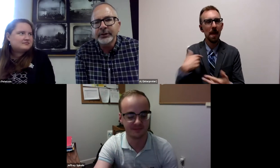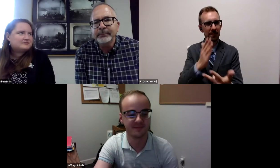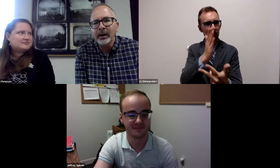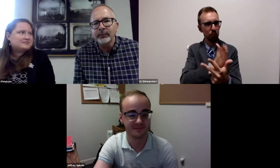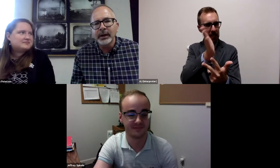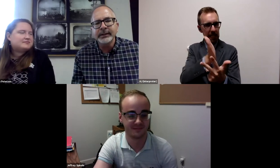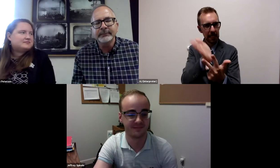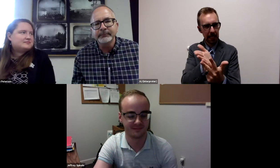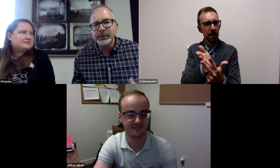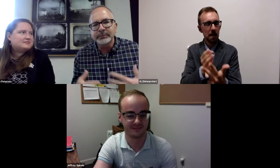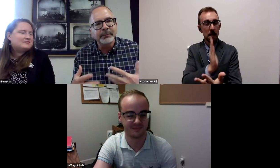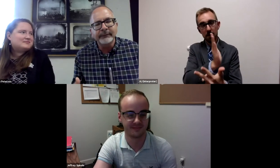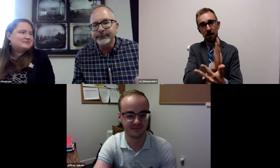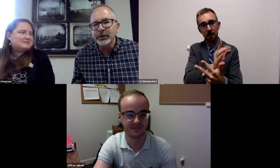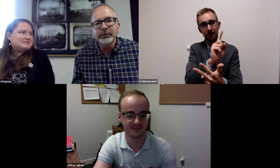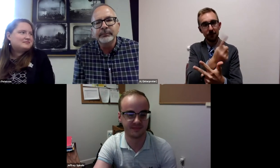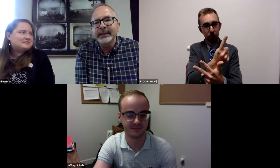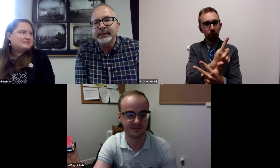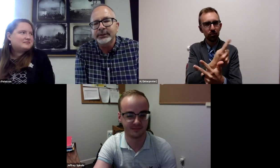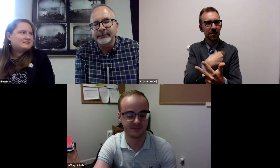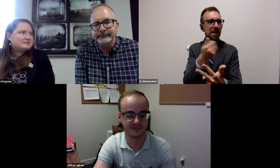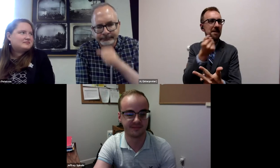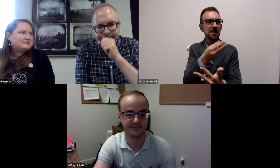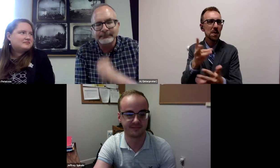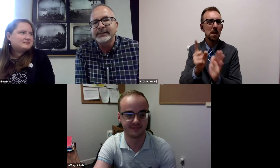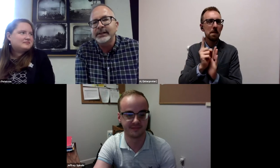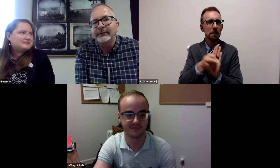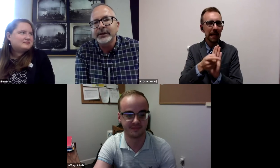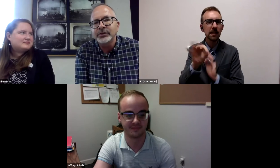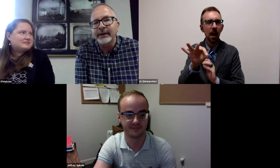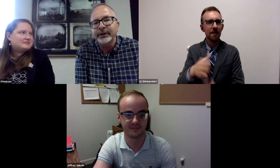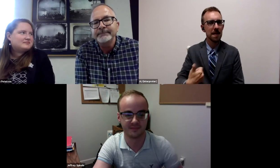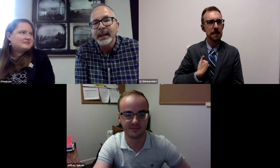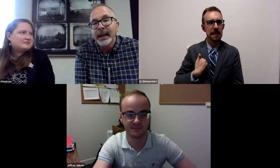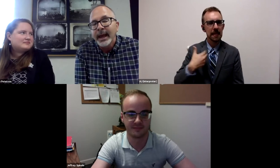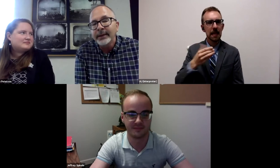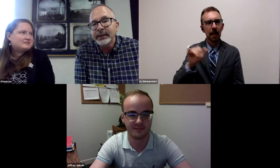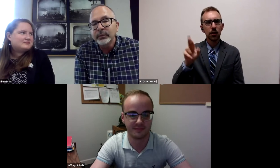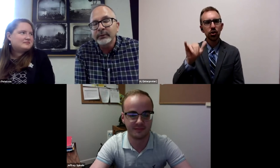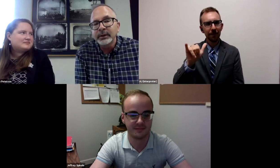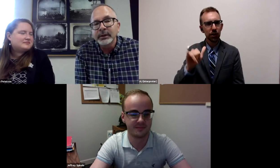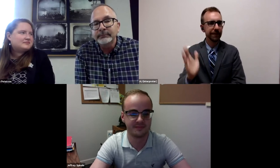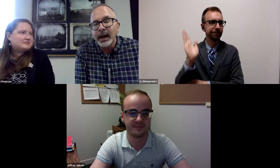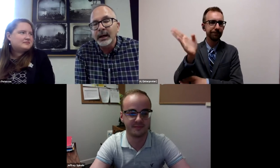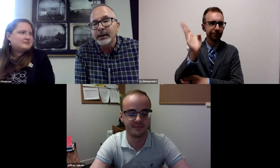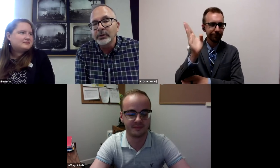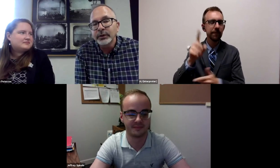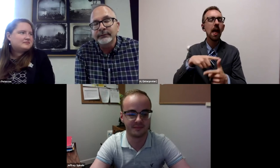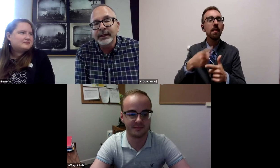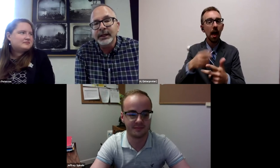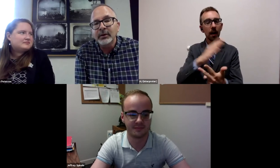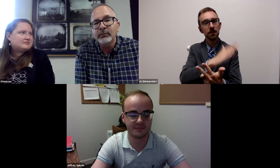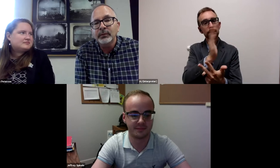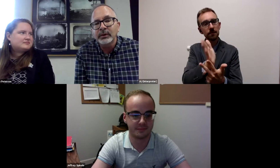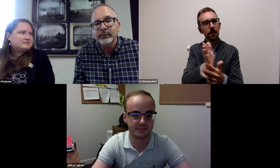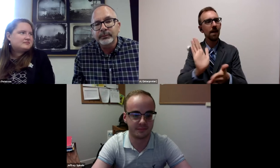afternoon. Part one, just a few minutes of myself and Jeffrey. And then we will go to